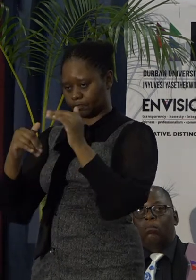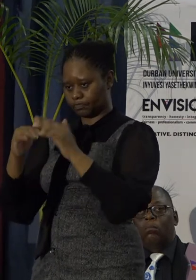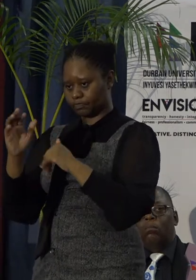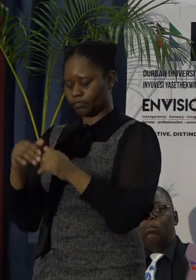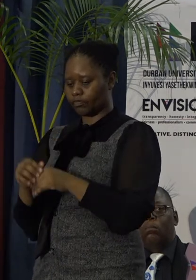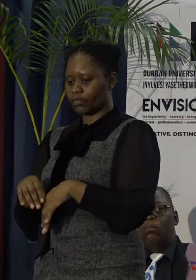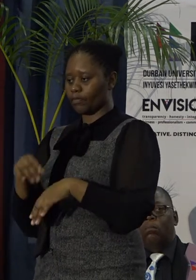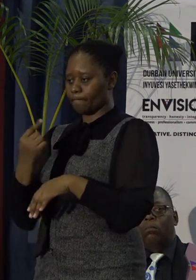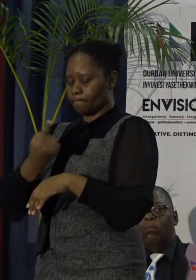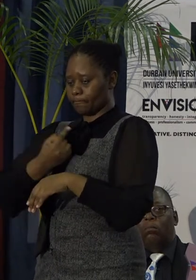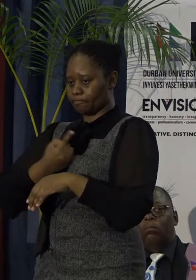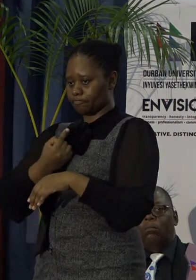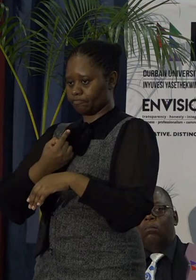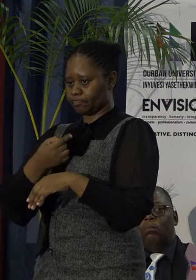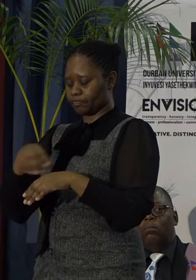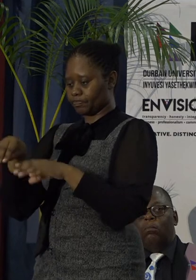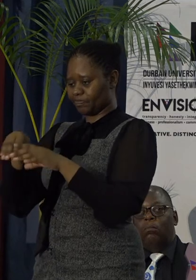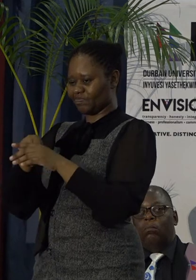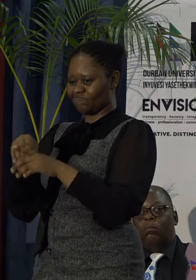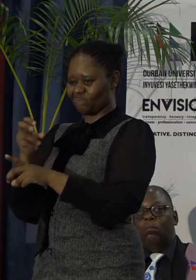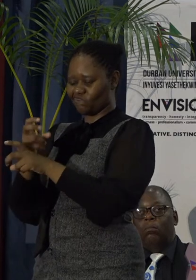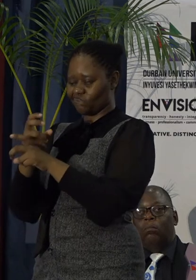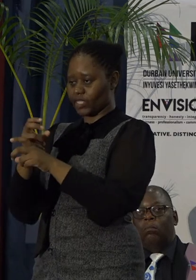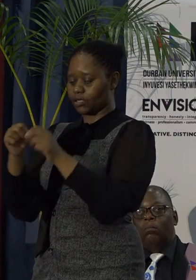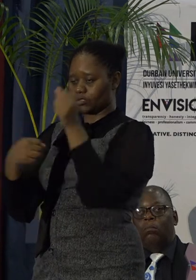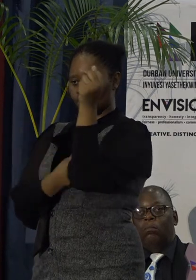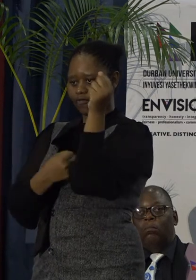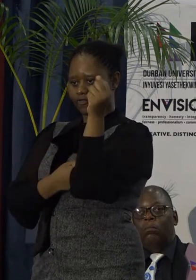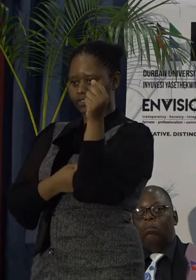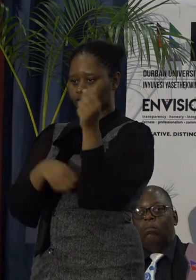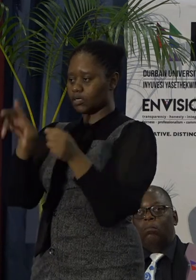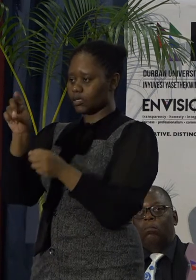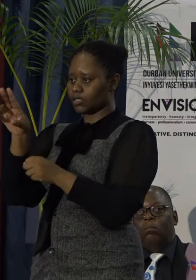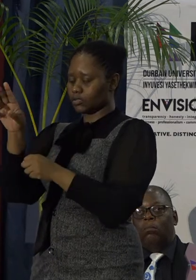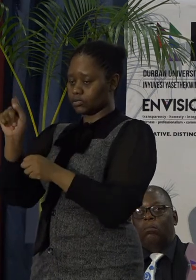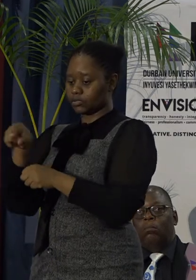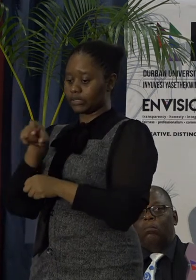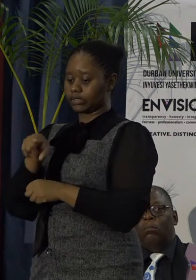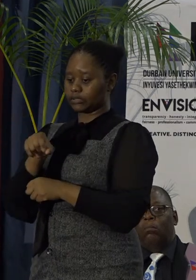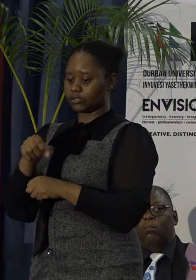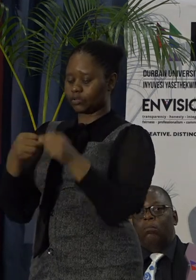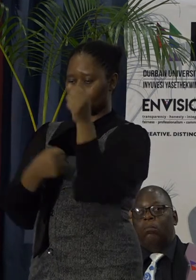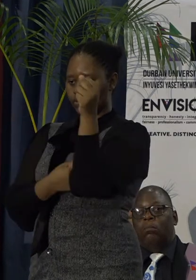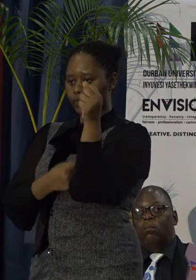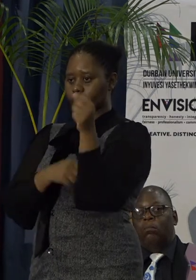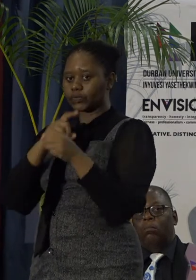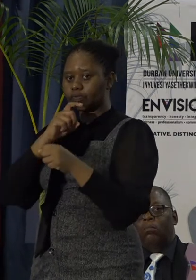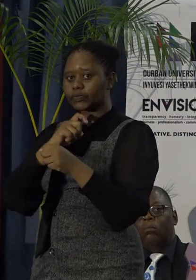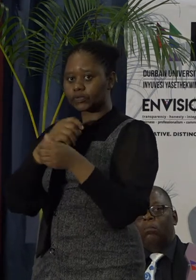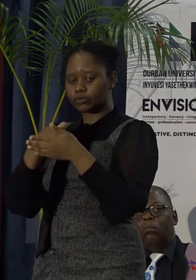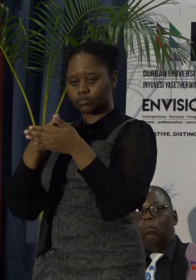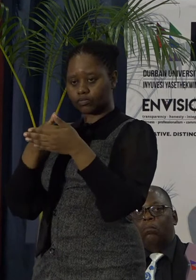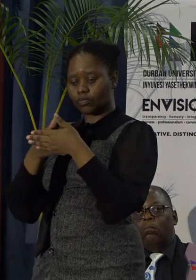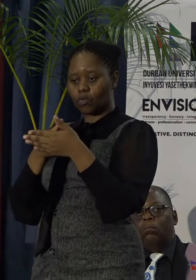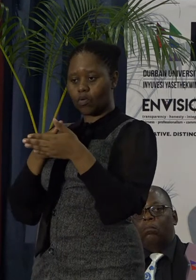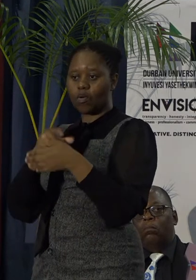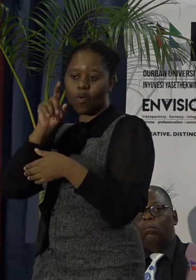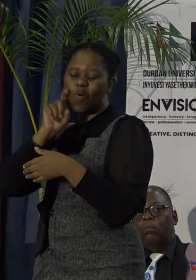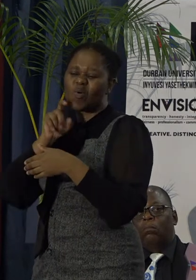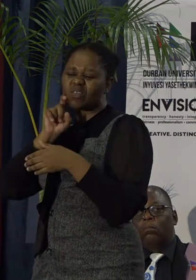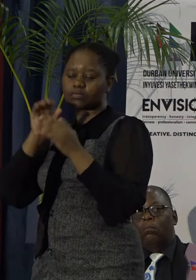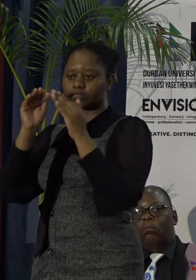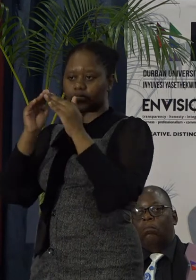I'm one of those who hardly has an office at DUT because the VC's office used to be in an old house